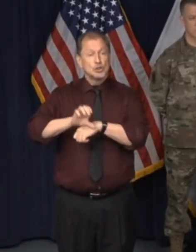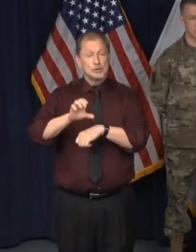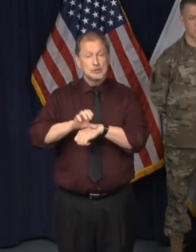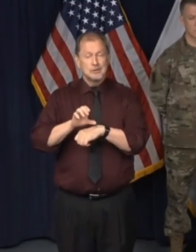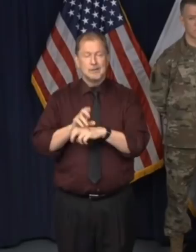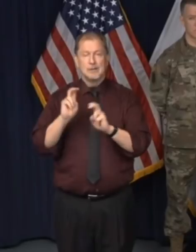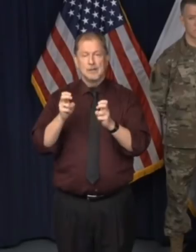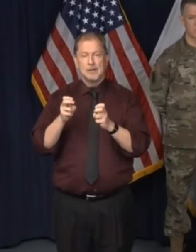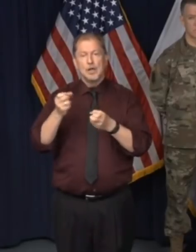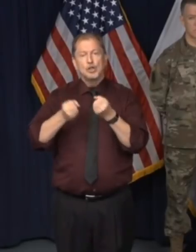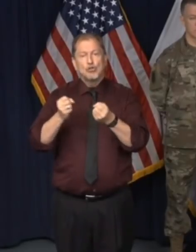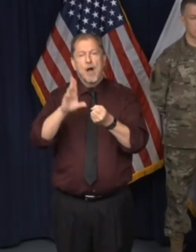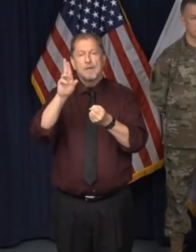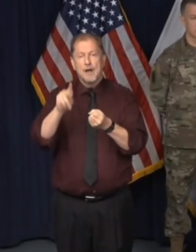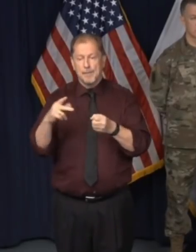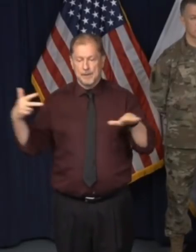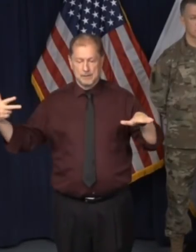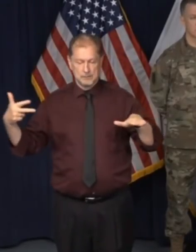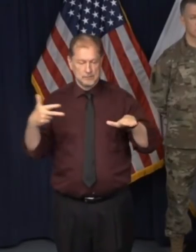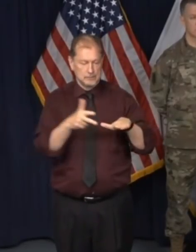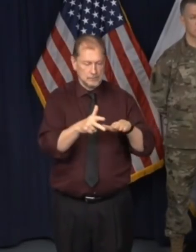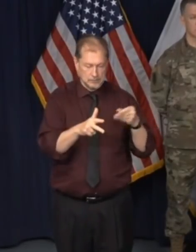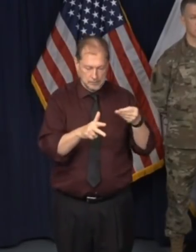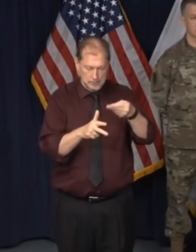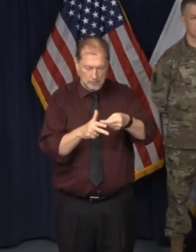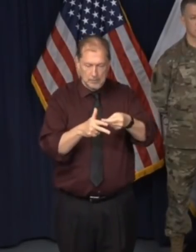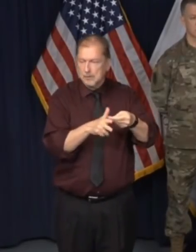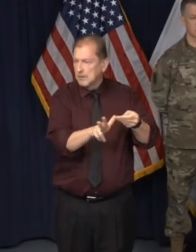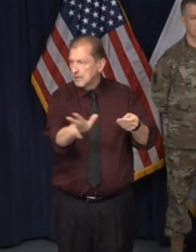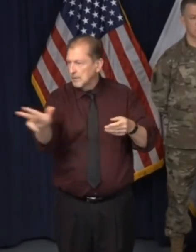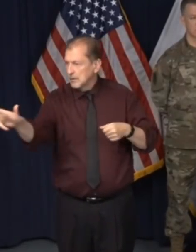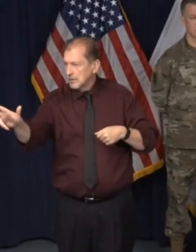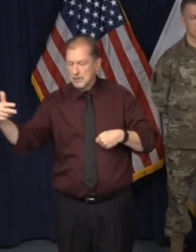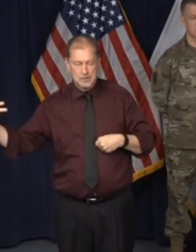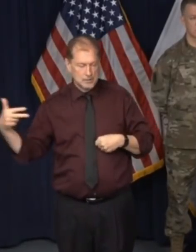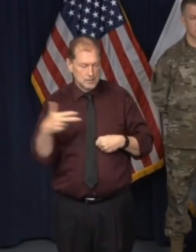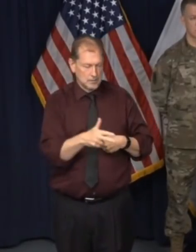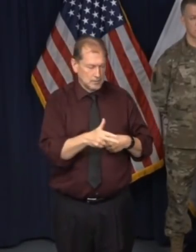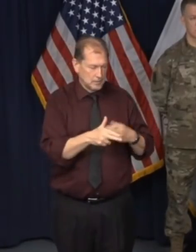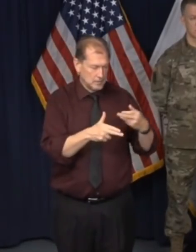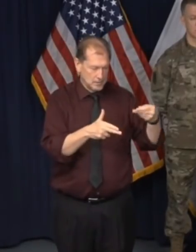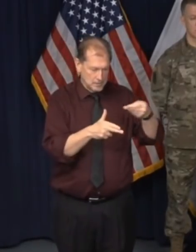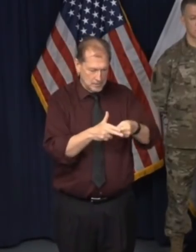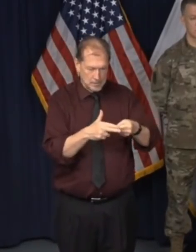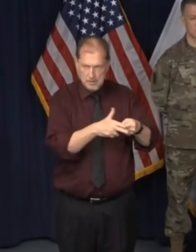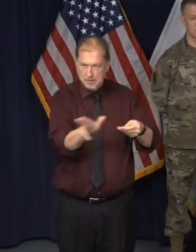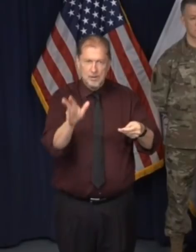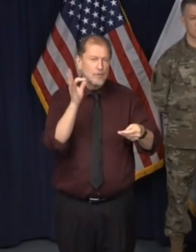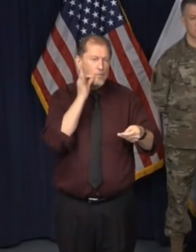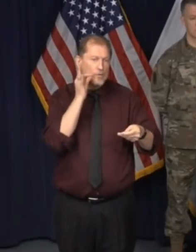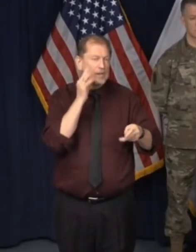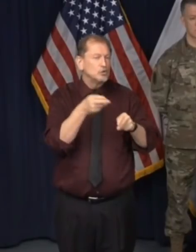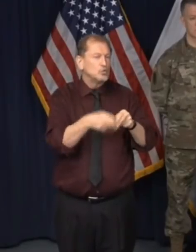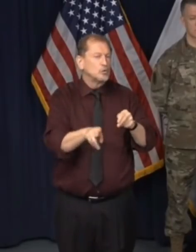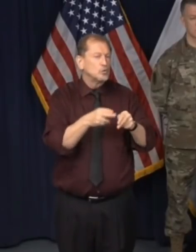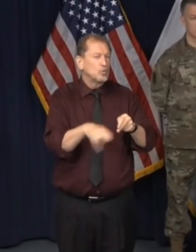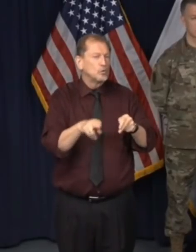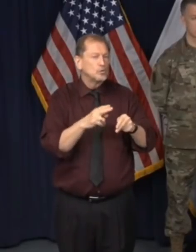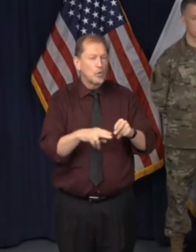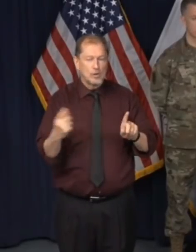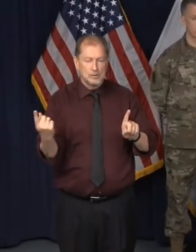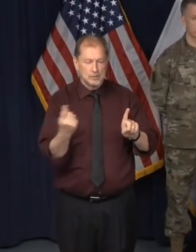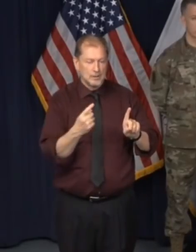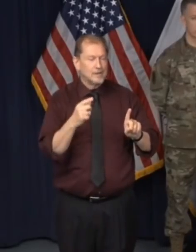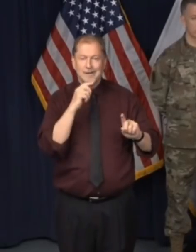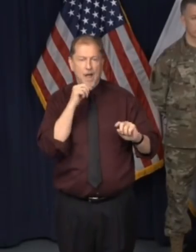up, and that's what's happening at dispensaries, has been that it's very, uh, brief contact, um, and it's, uh, somewhat